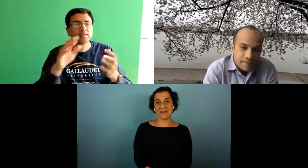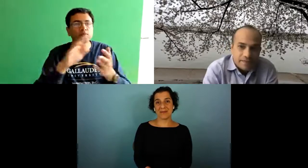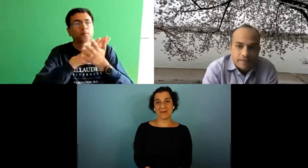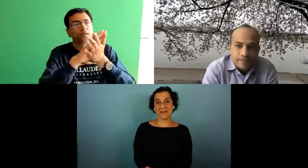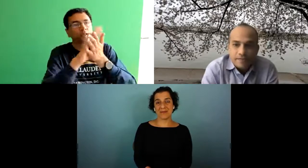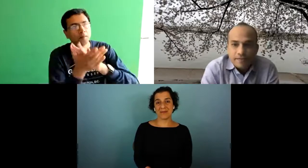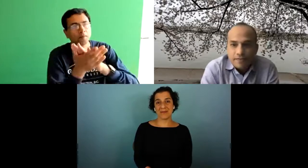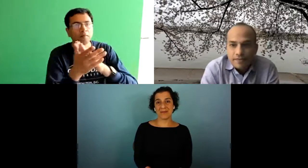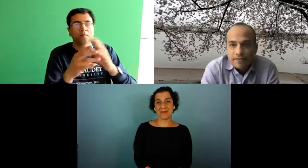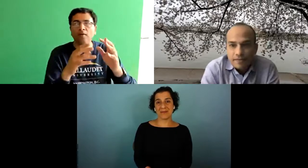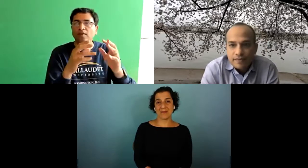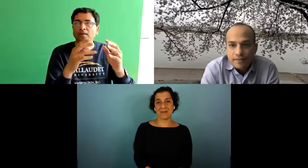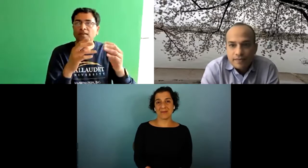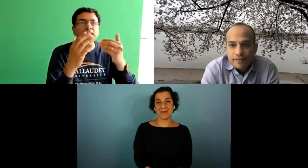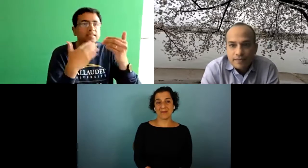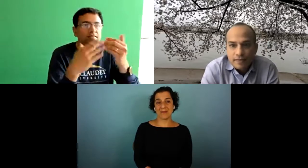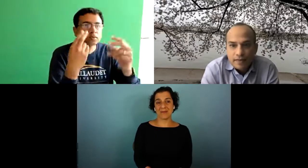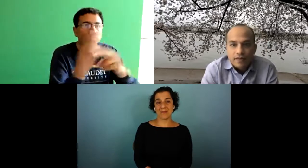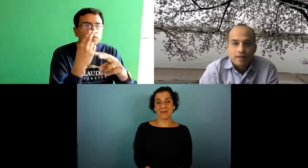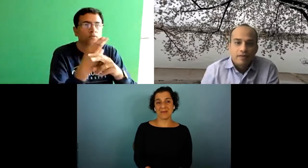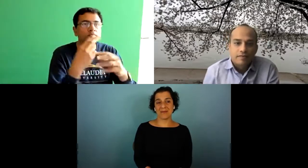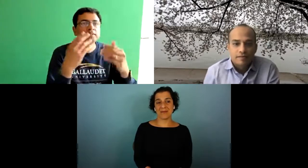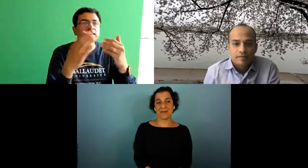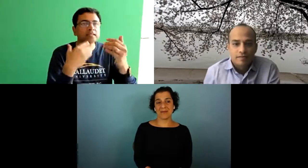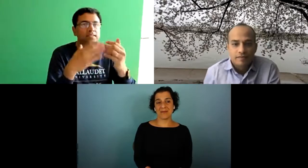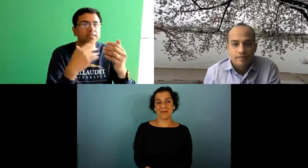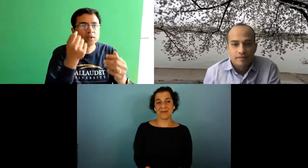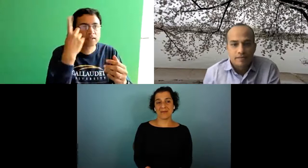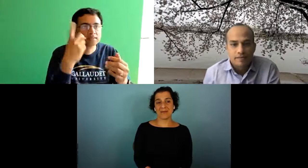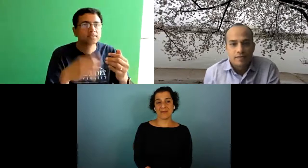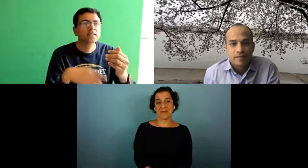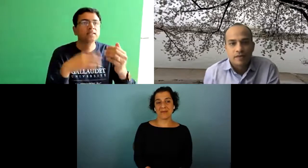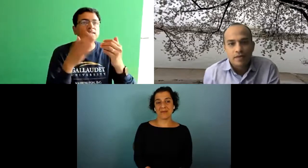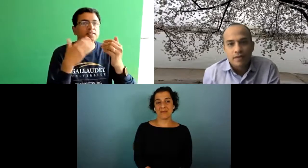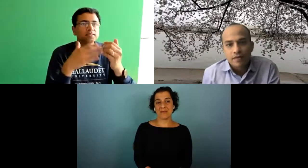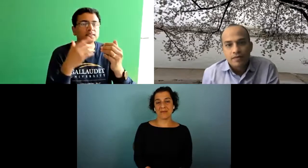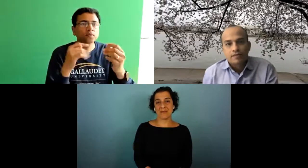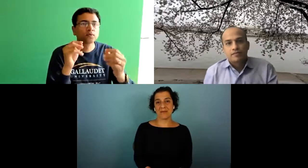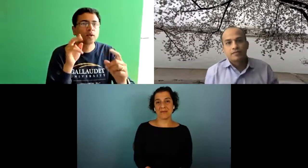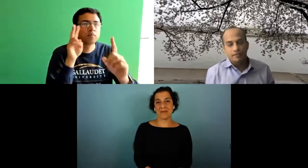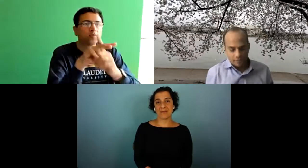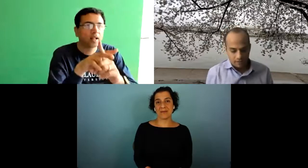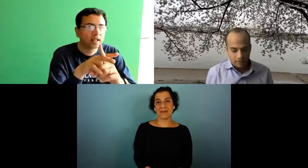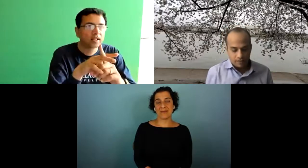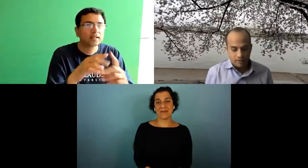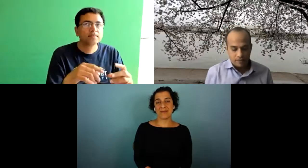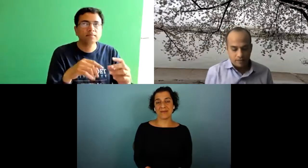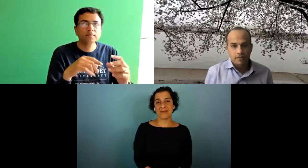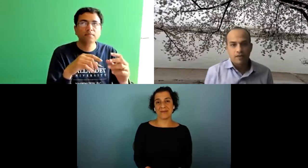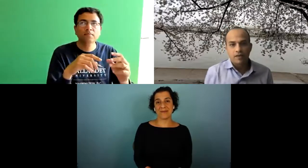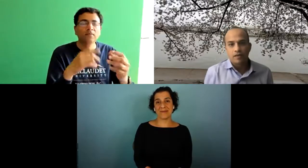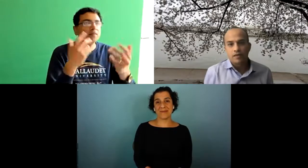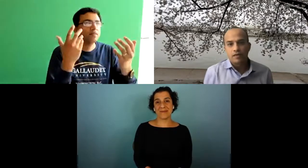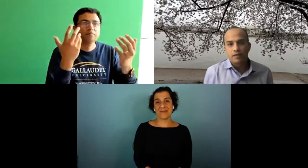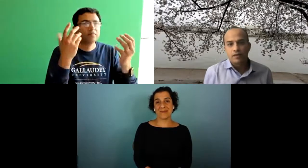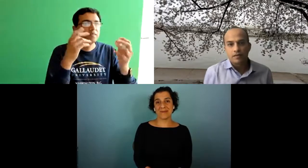but then other things end up becoming easier easier use easier to use understand easier